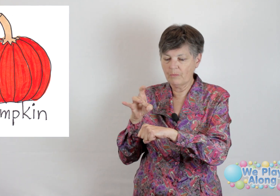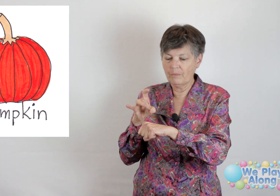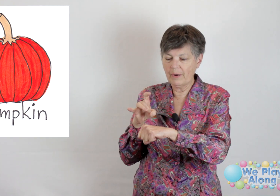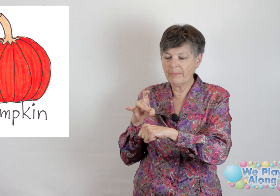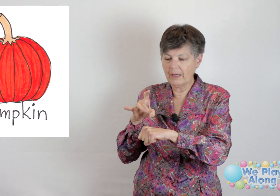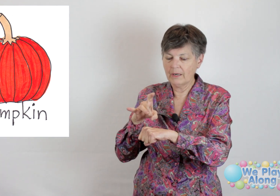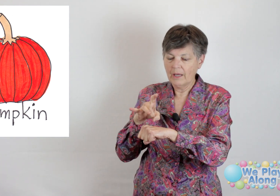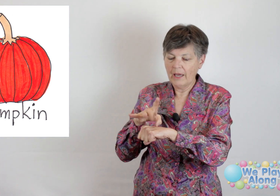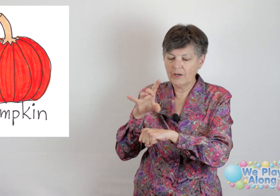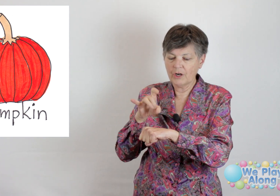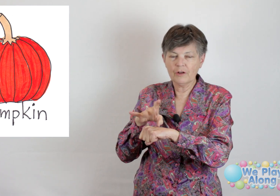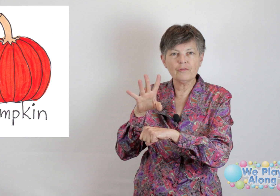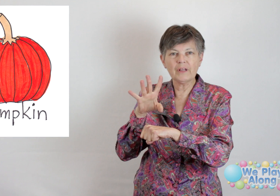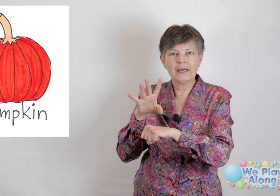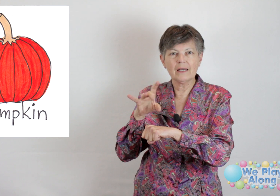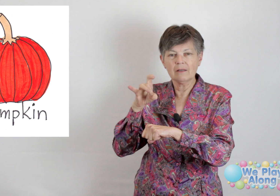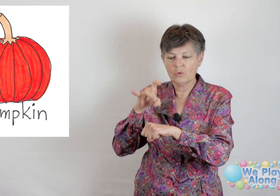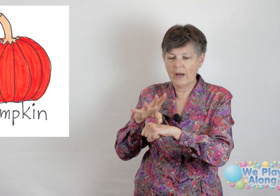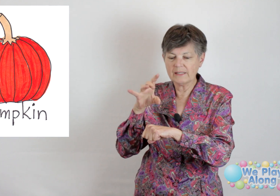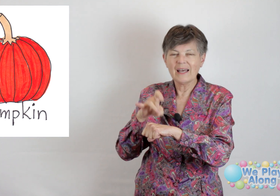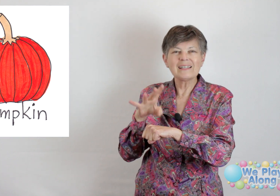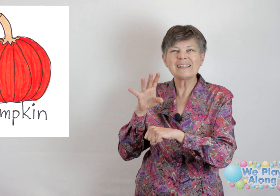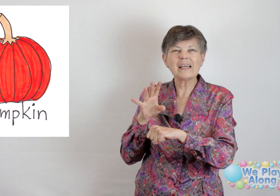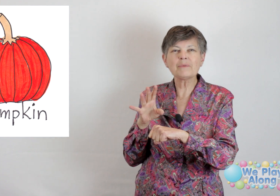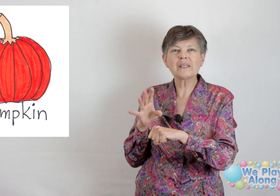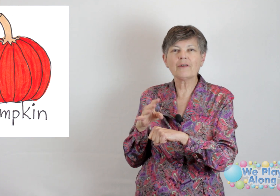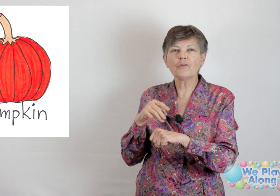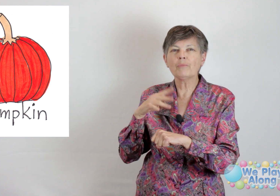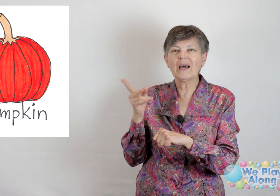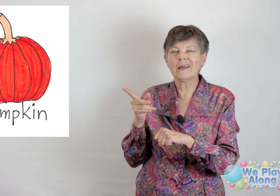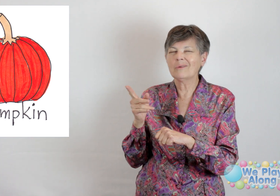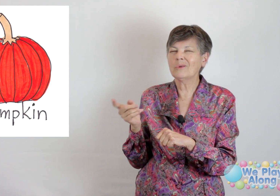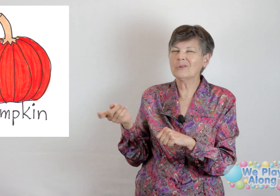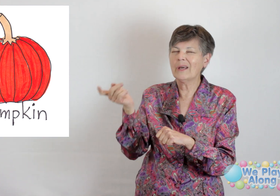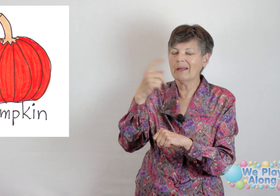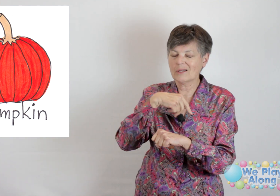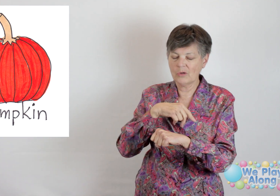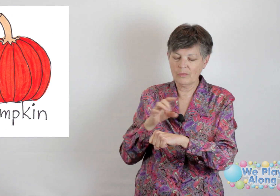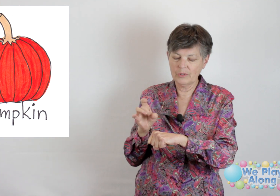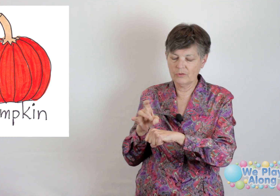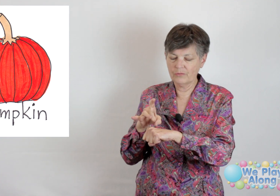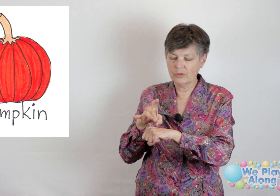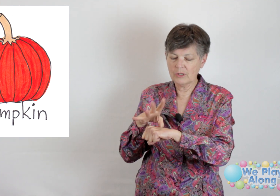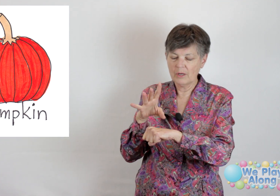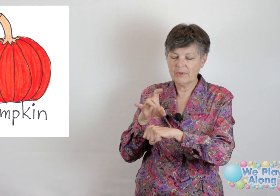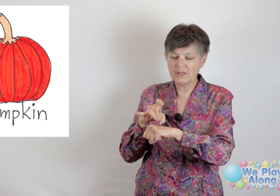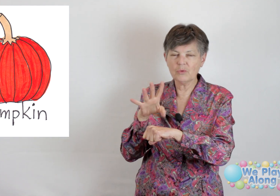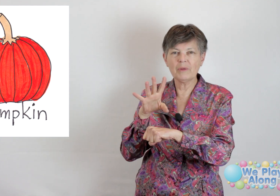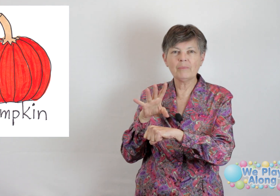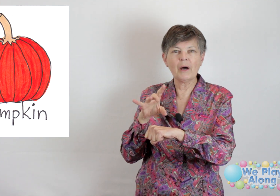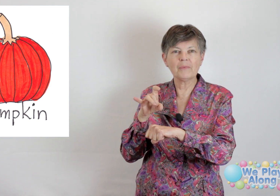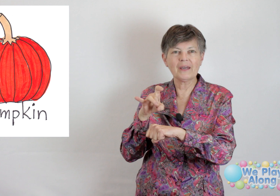pumpkin and you're going to flick it twice. Otherwise, same sign for melon, we'll do that next week when we do fruits, but this would be pumpkin.